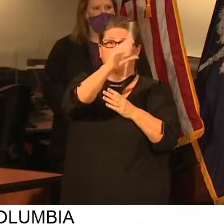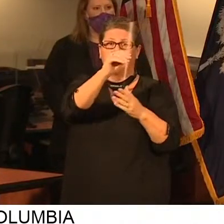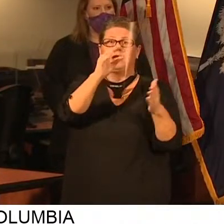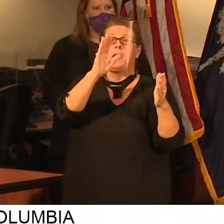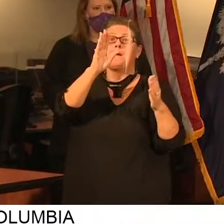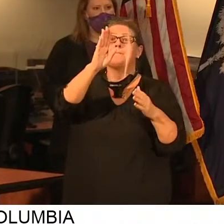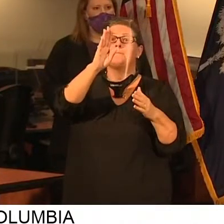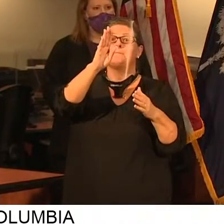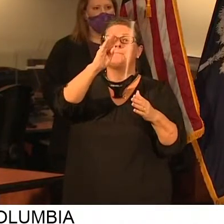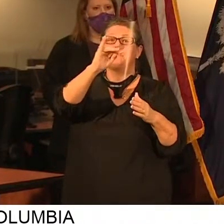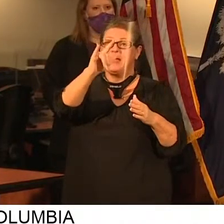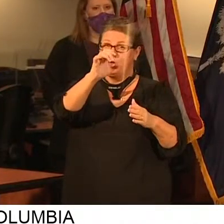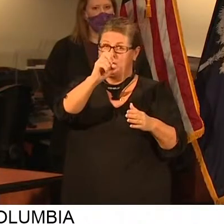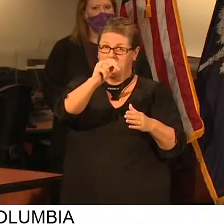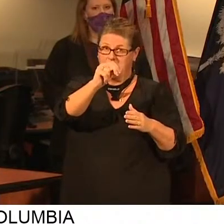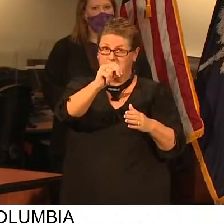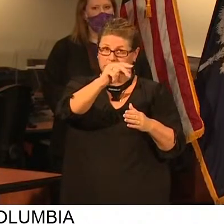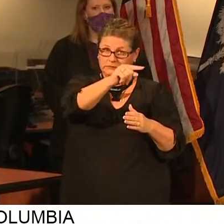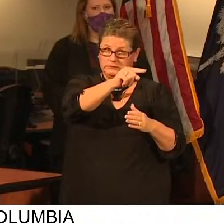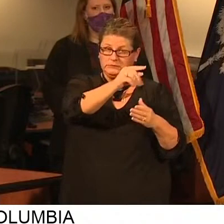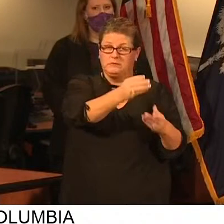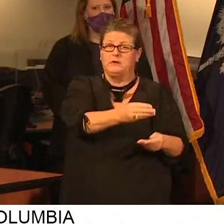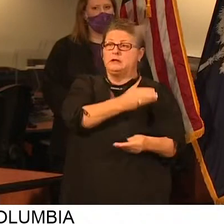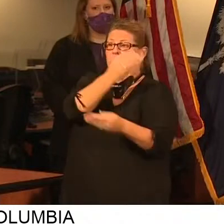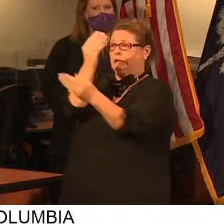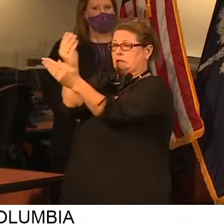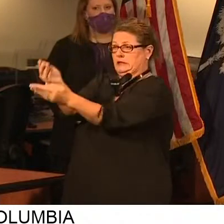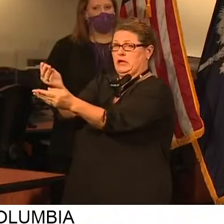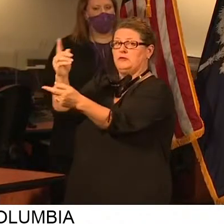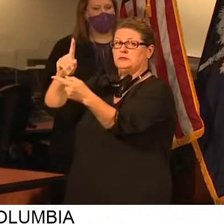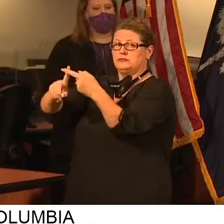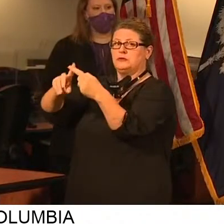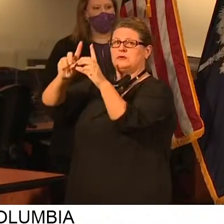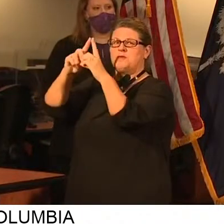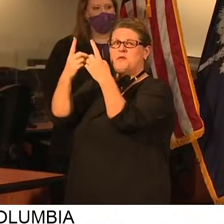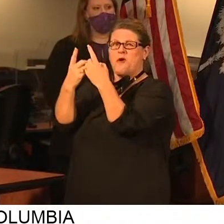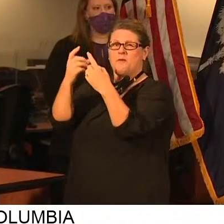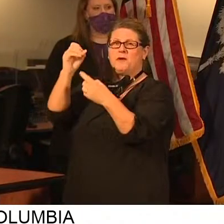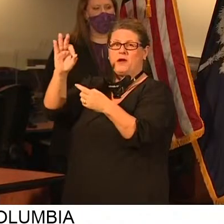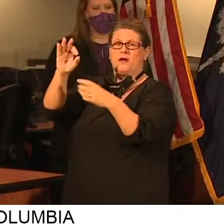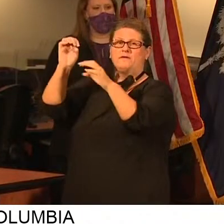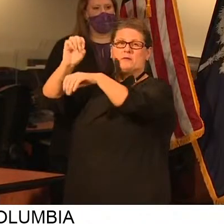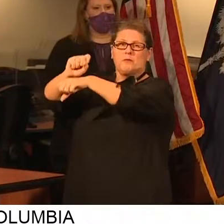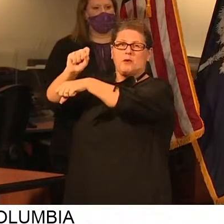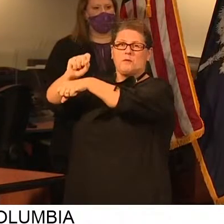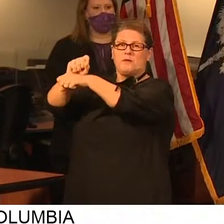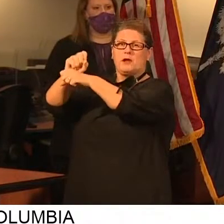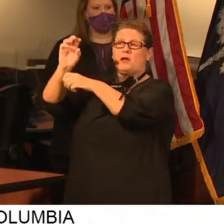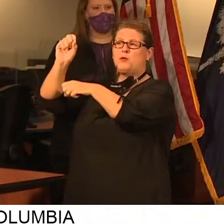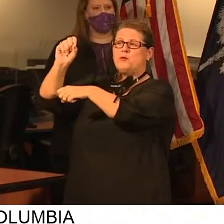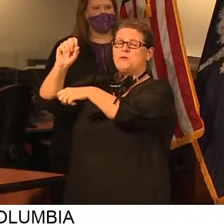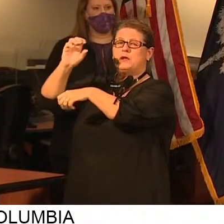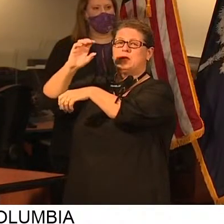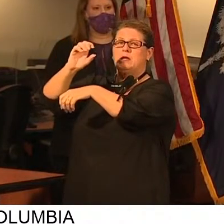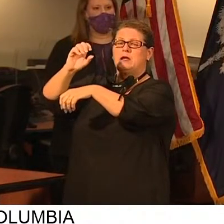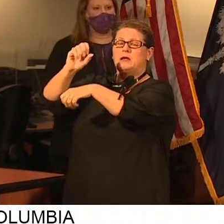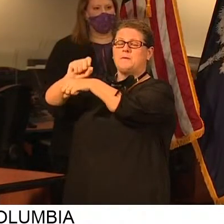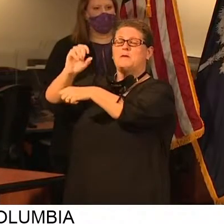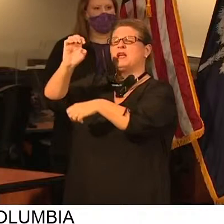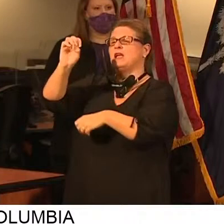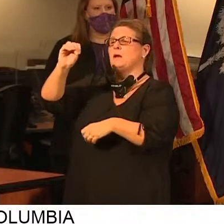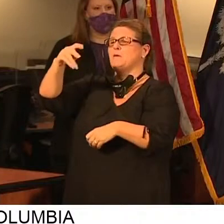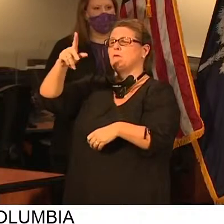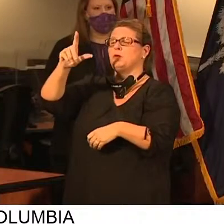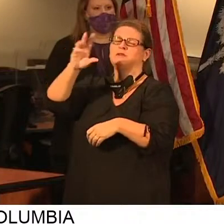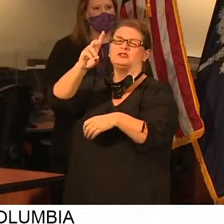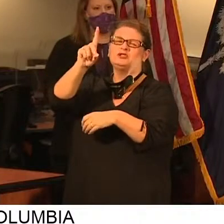be authorized and made available to the Department of Employment and Workforce for the Unemployment Insurance Trust